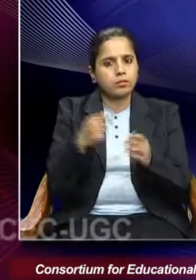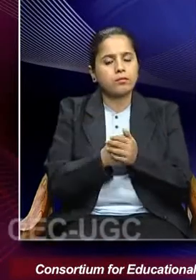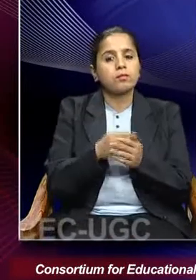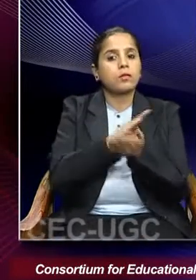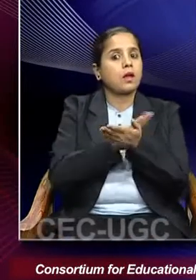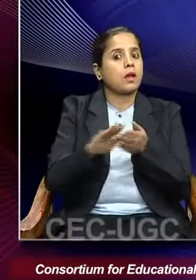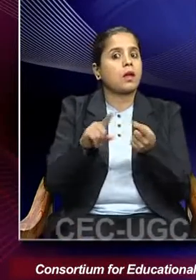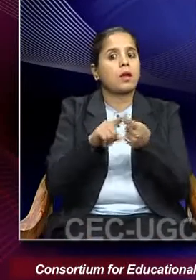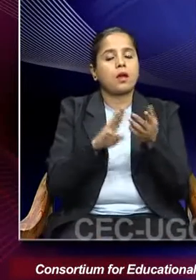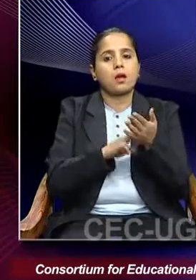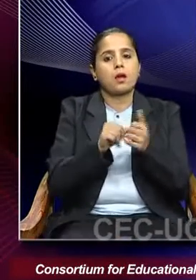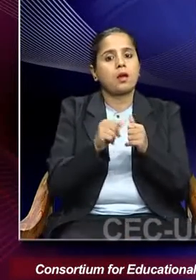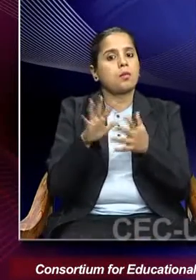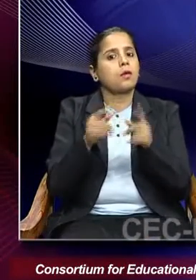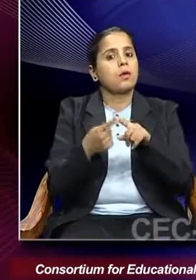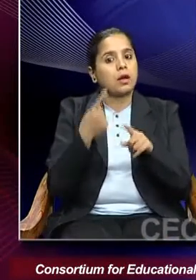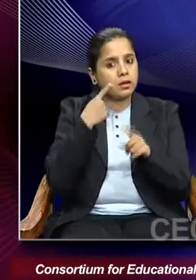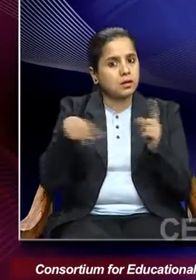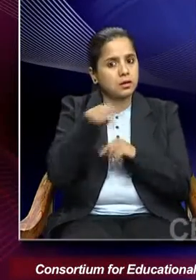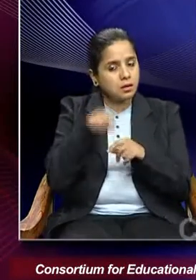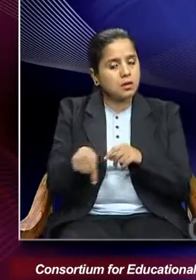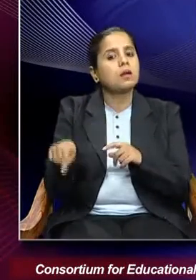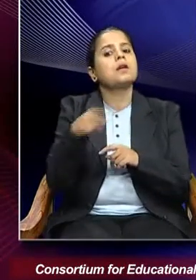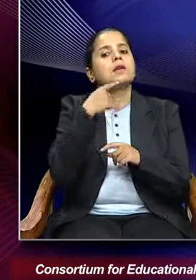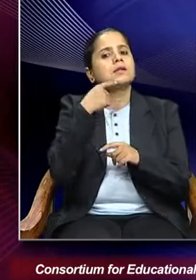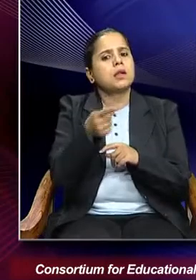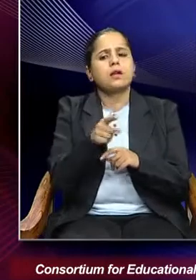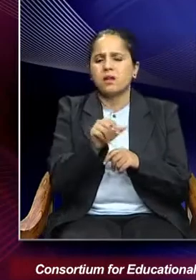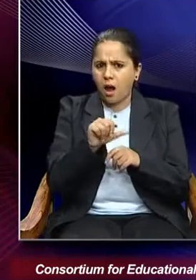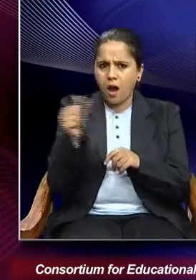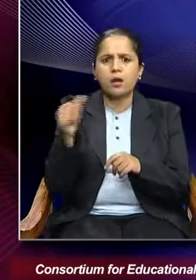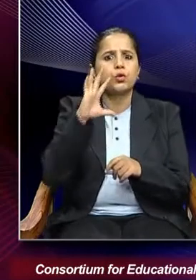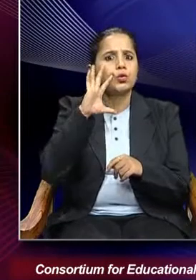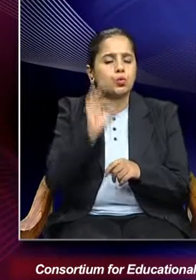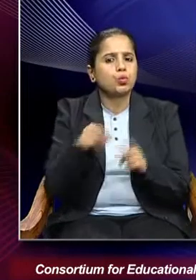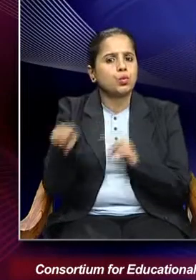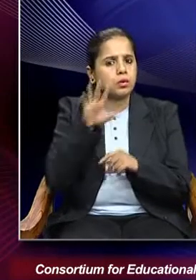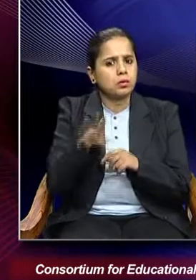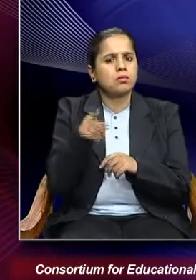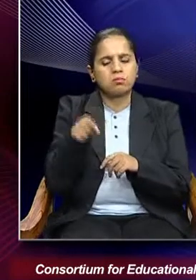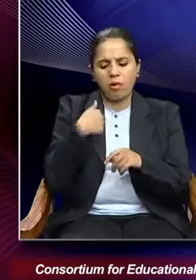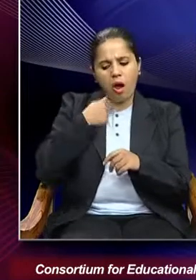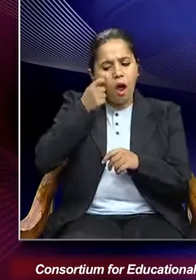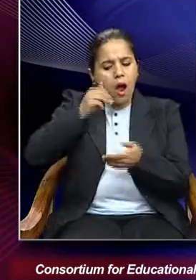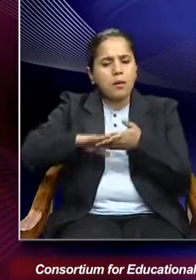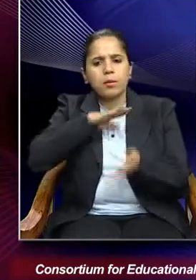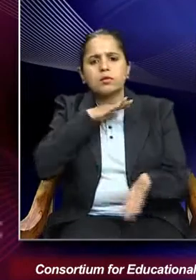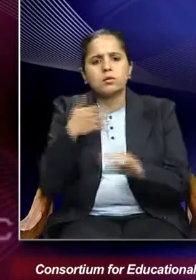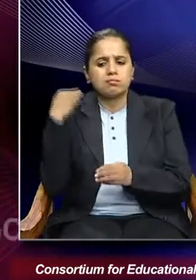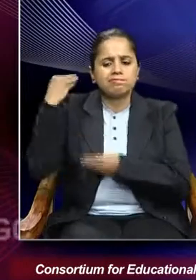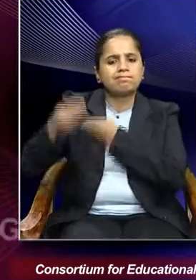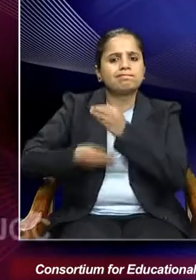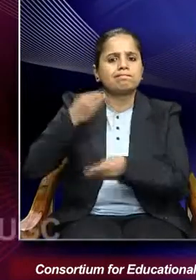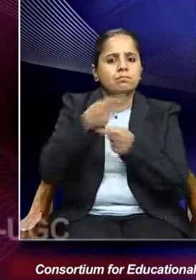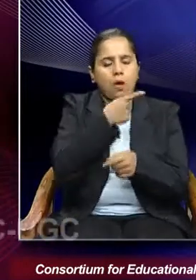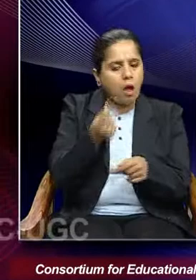Bhatti also realizes another great truth about being a widow in a patriarchal